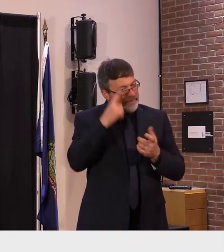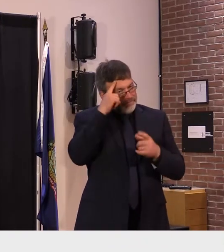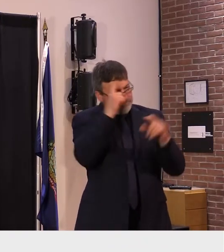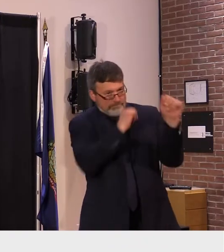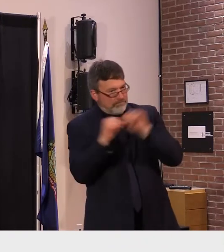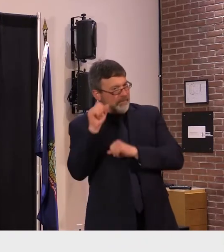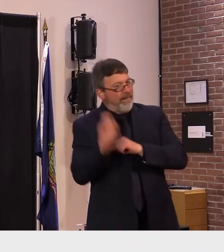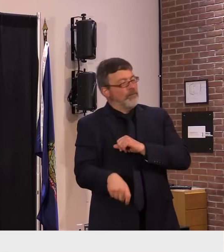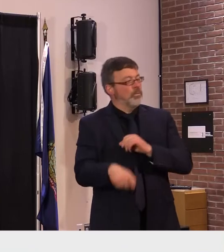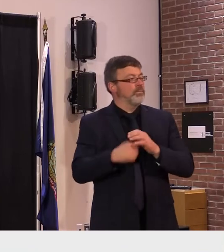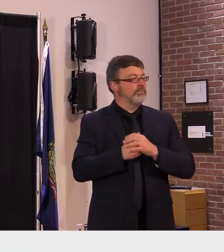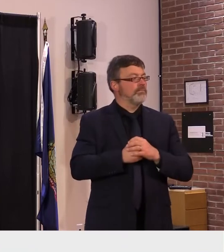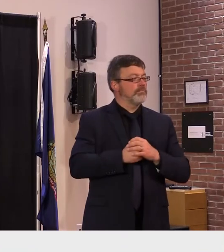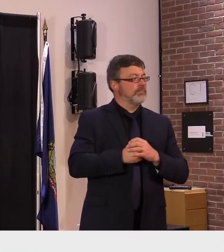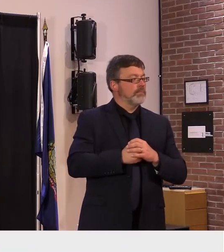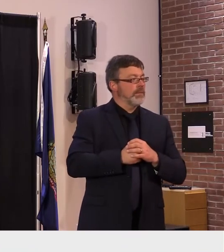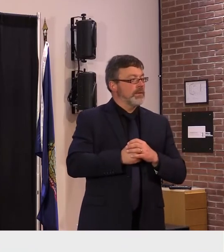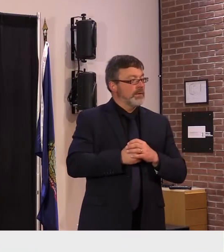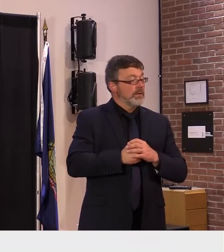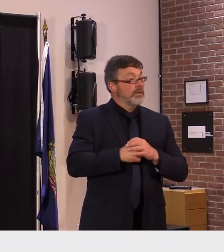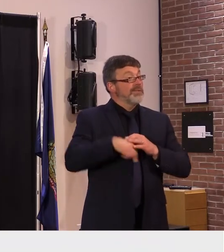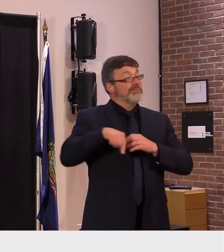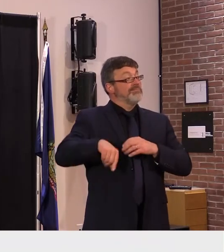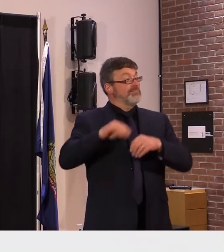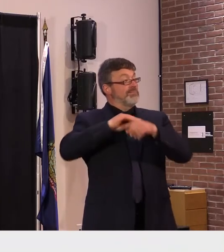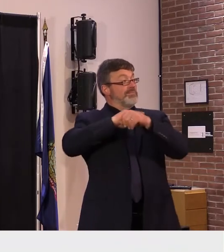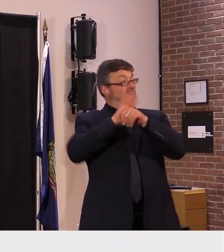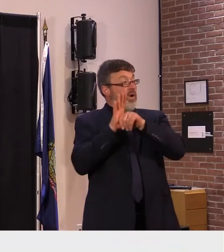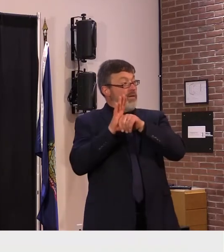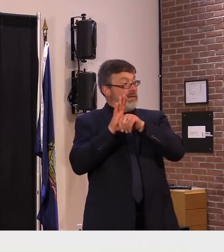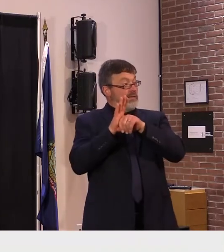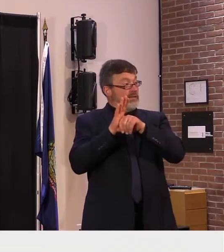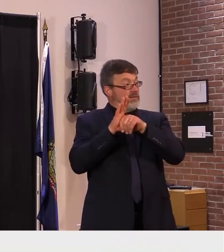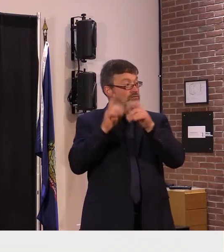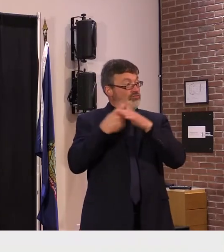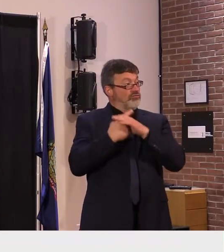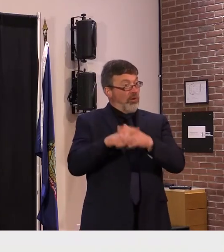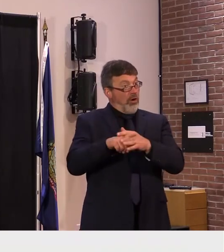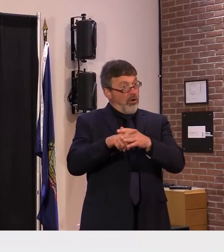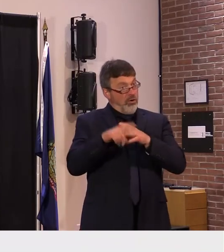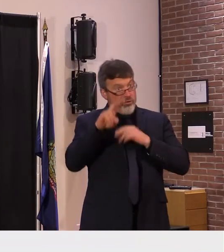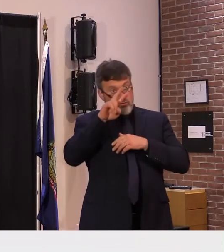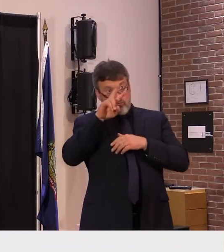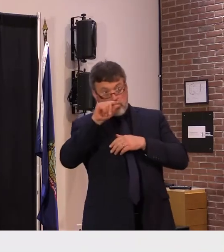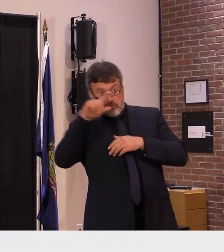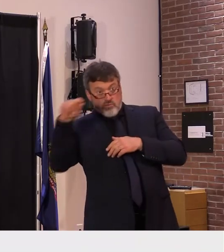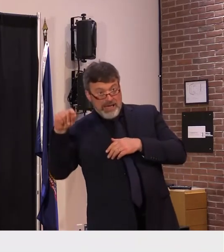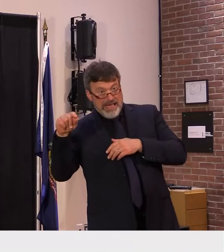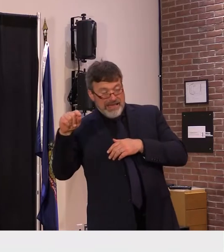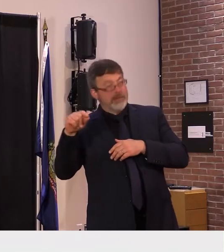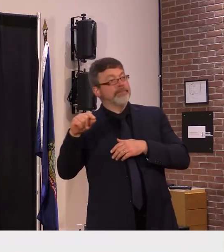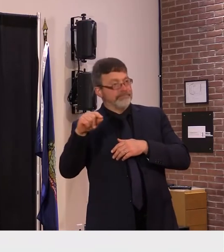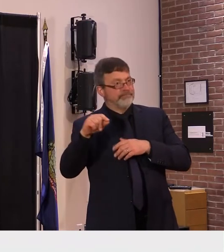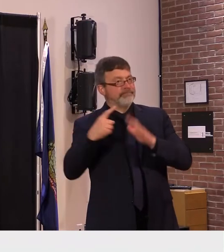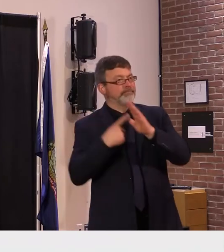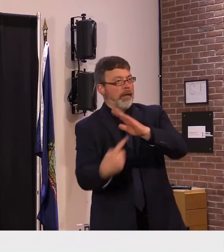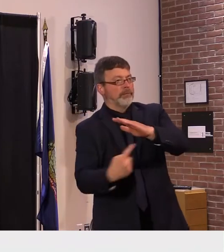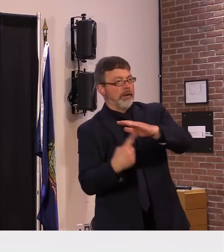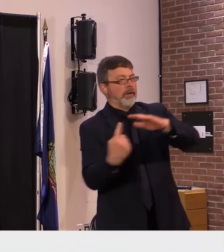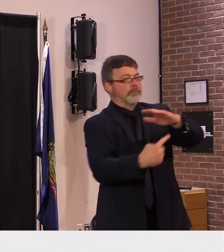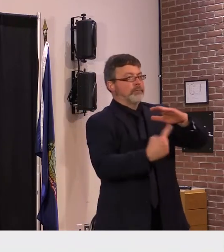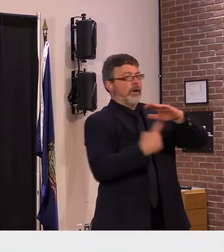in overdose death rate is isolation it's a common theme we've been repeating here today uh as a root of many of the